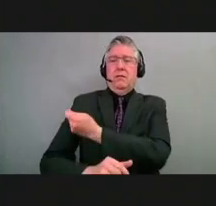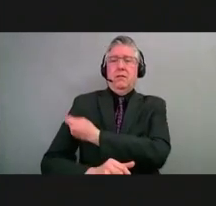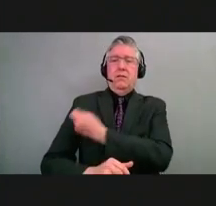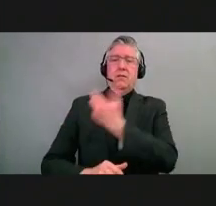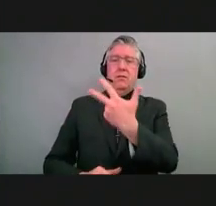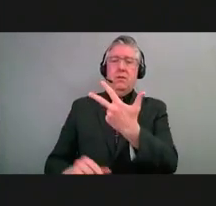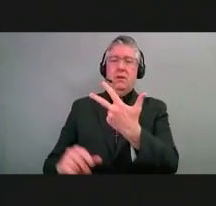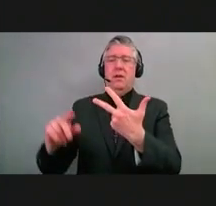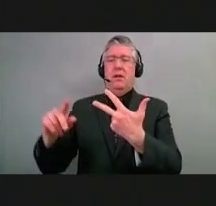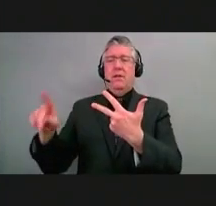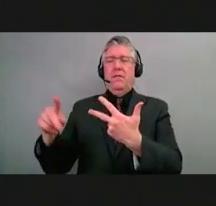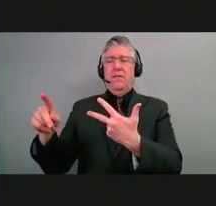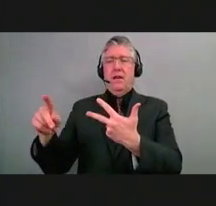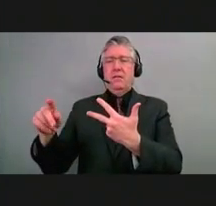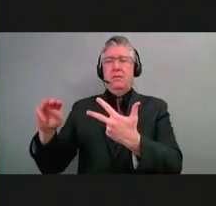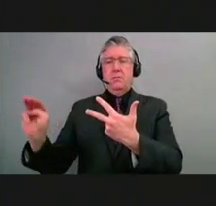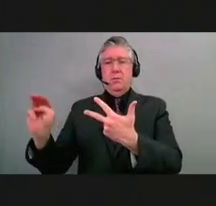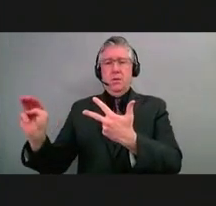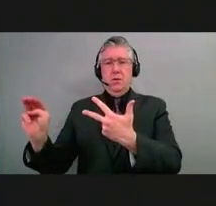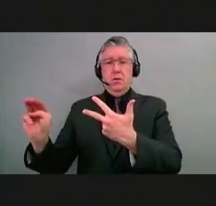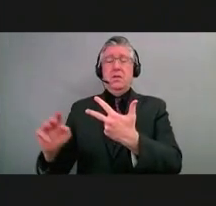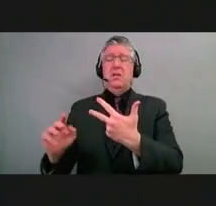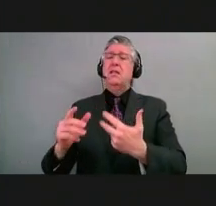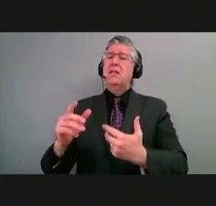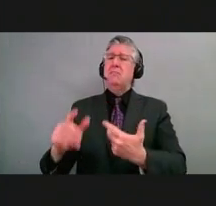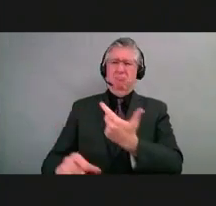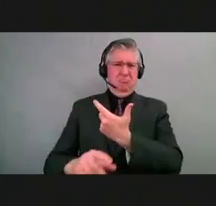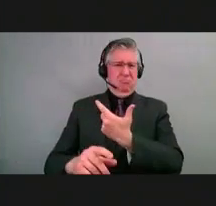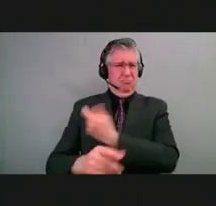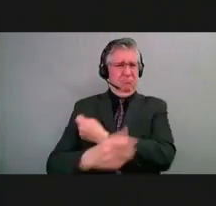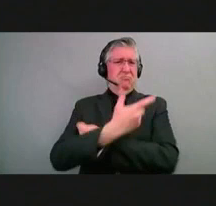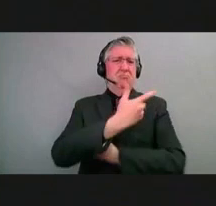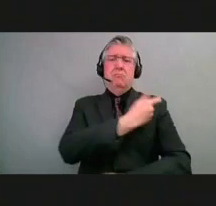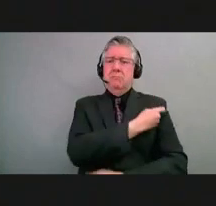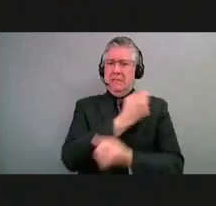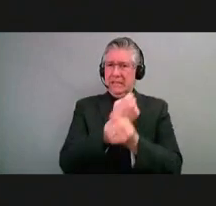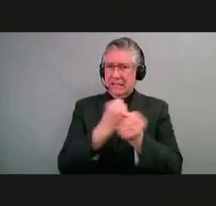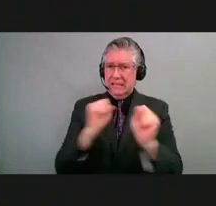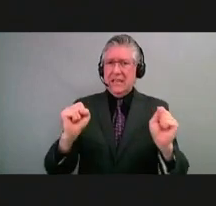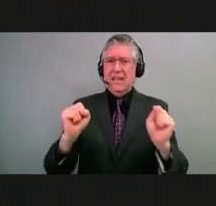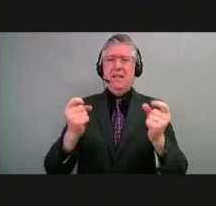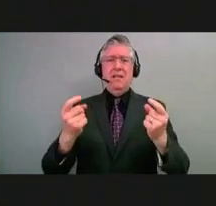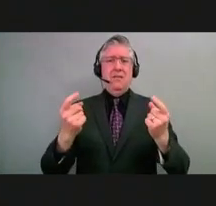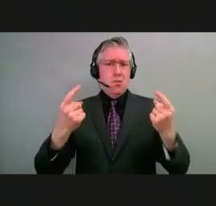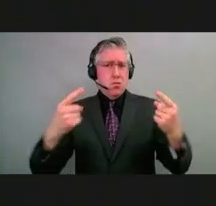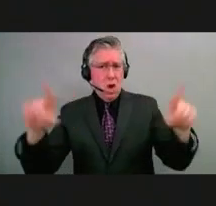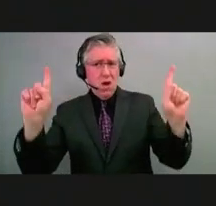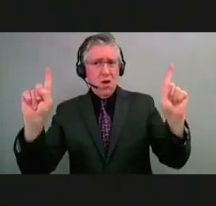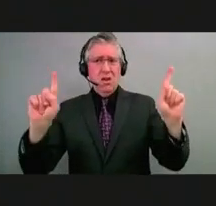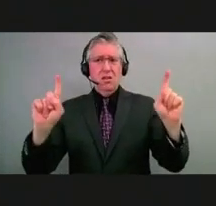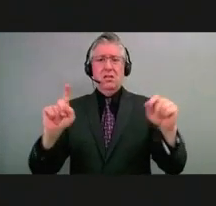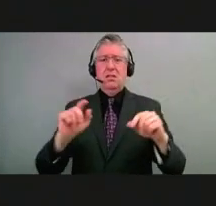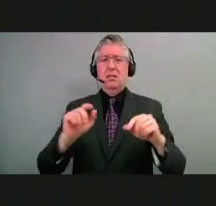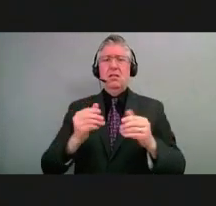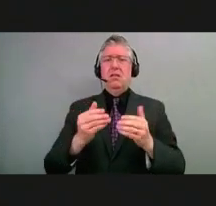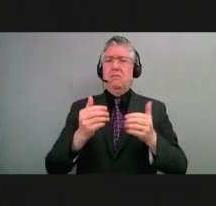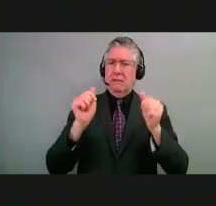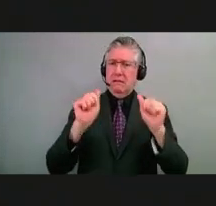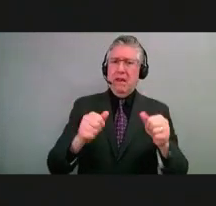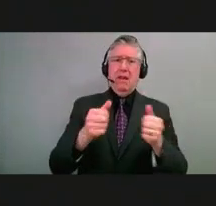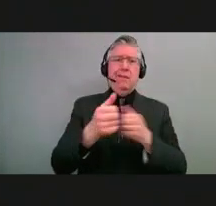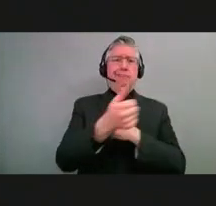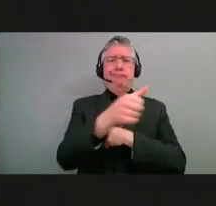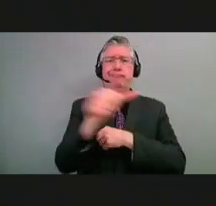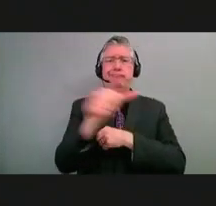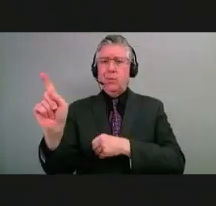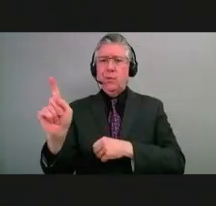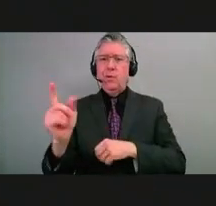is free, it is safe, it is effective, it is widely available, and the data is clear about the importance of making